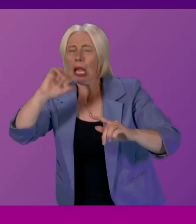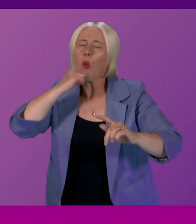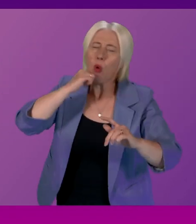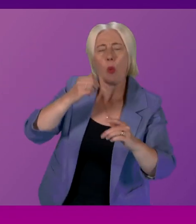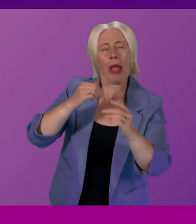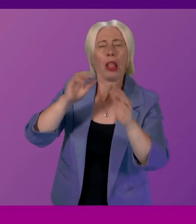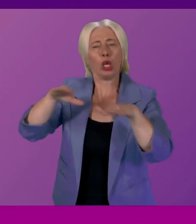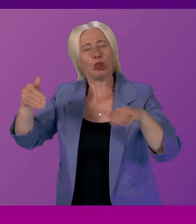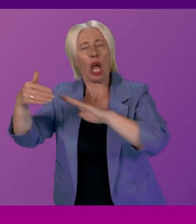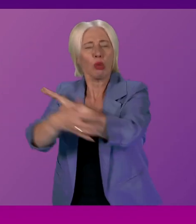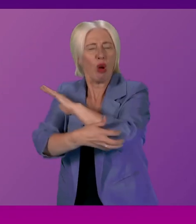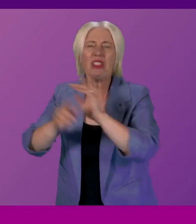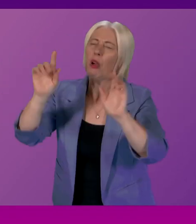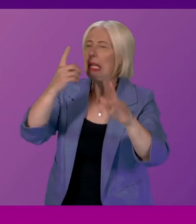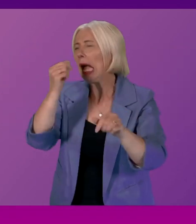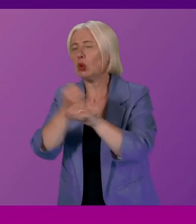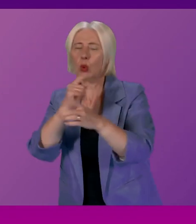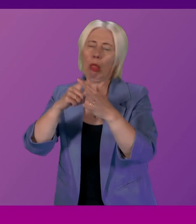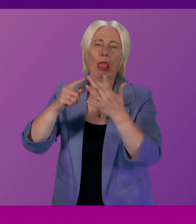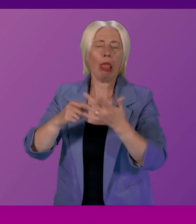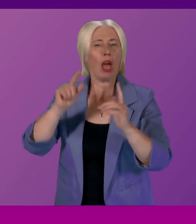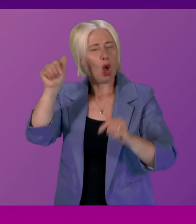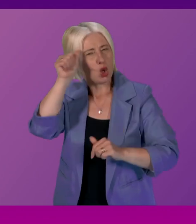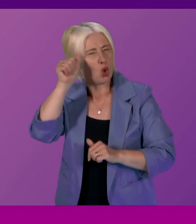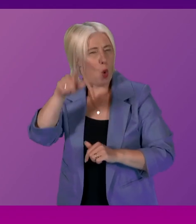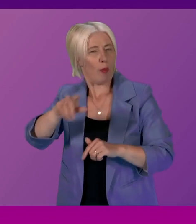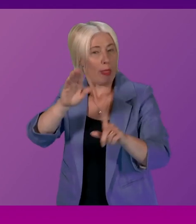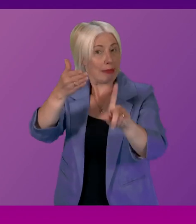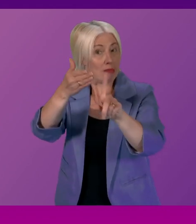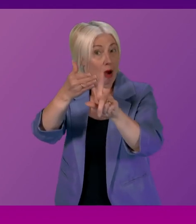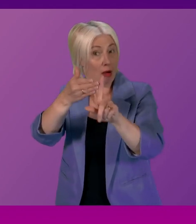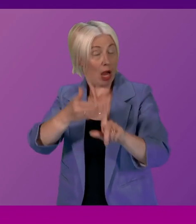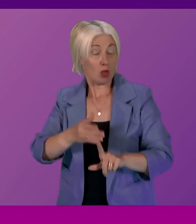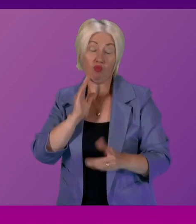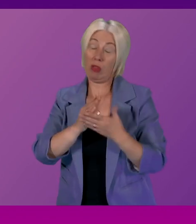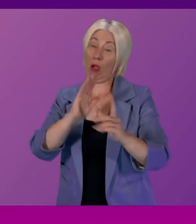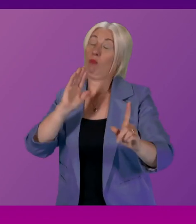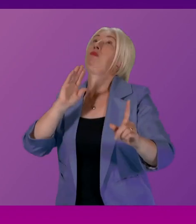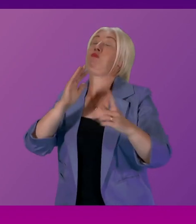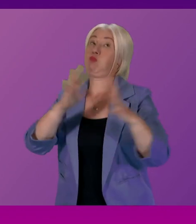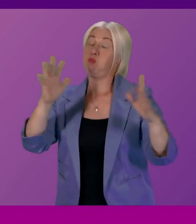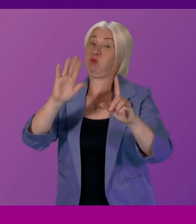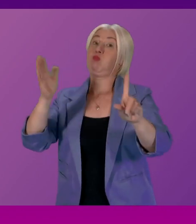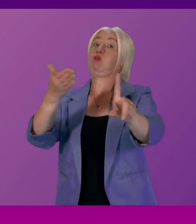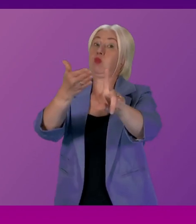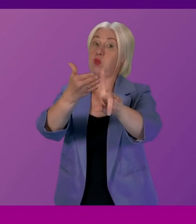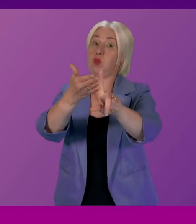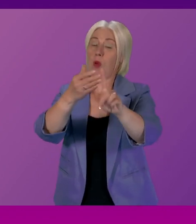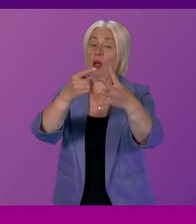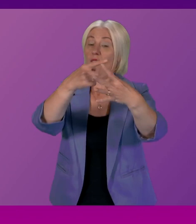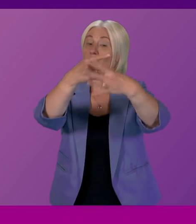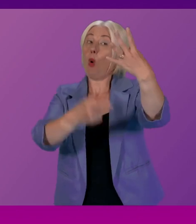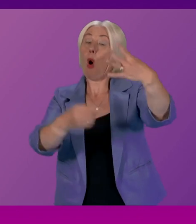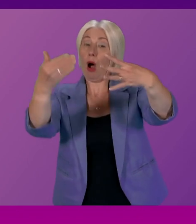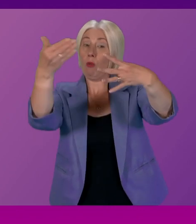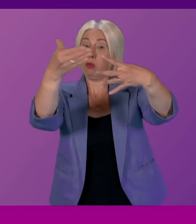the member will be very aware of of course the targets that we have set ourselves very ambitious targets the four targets around